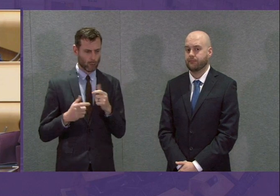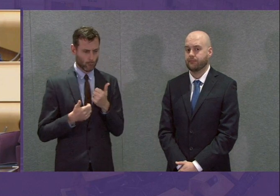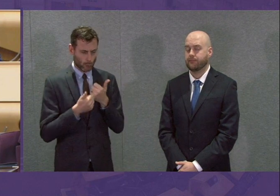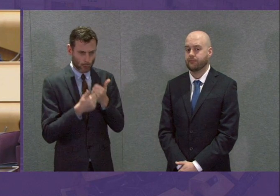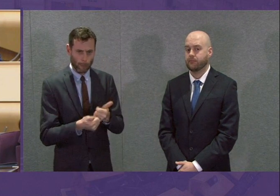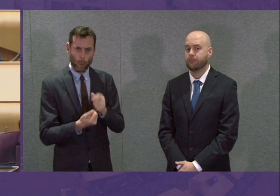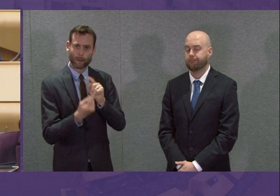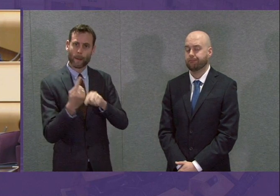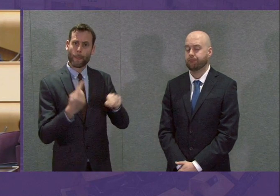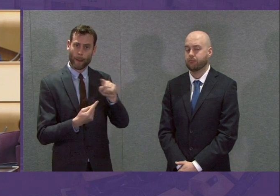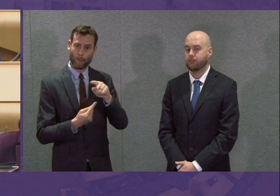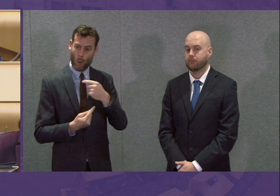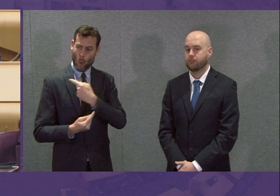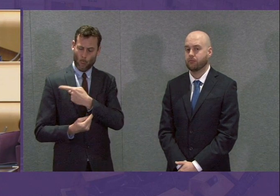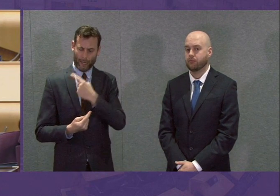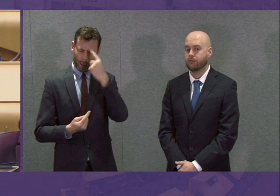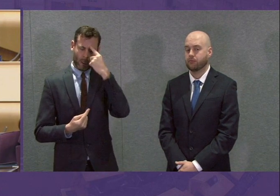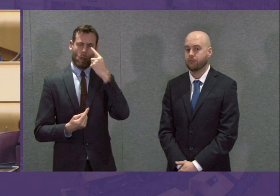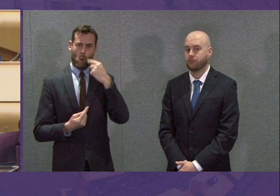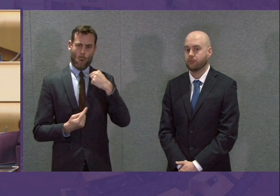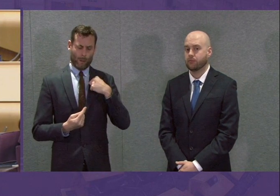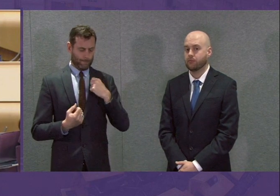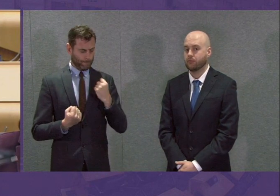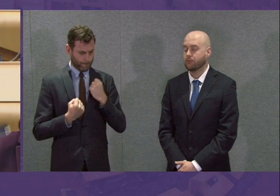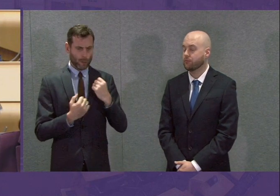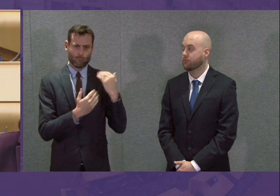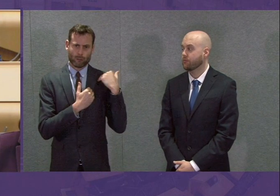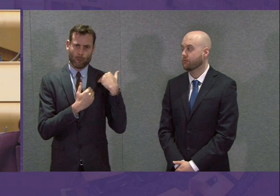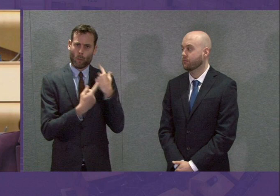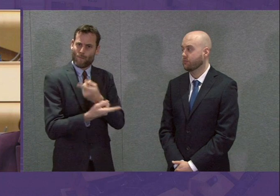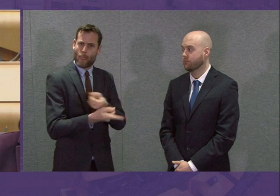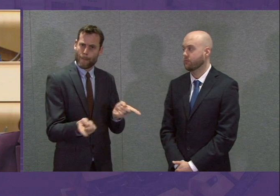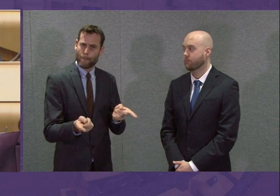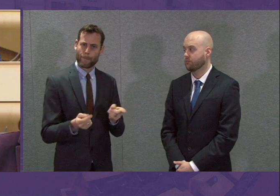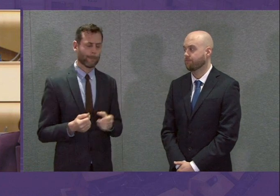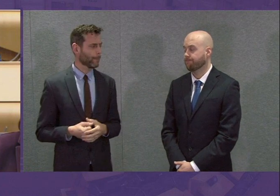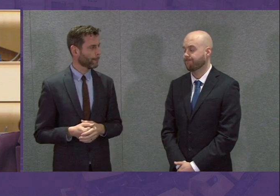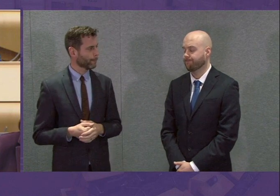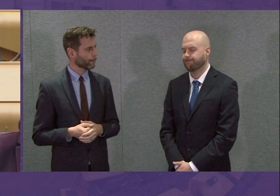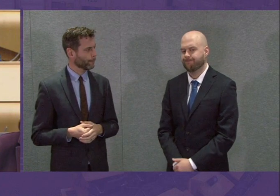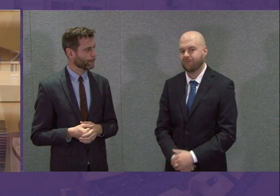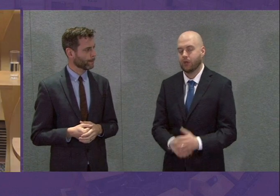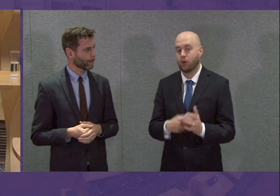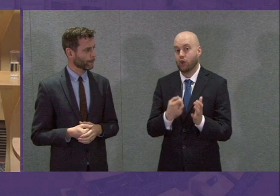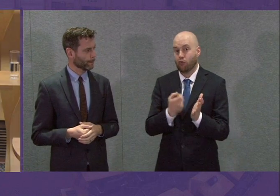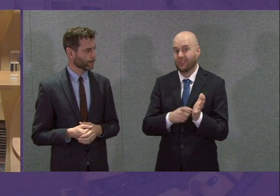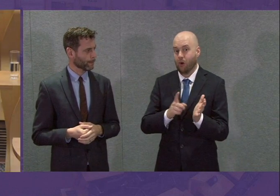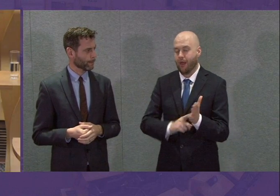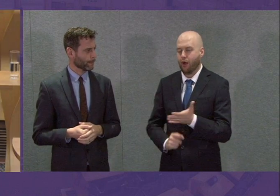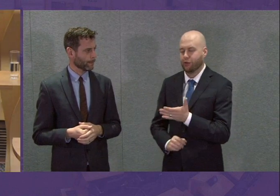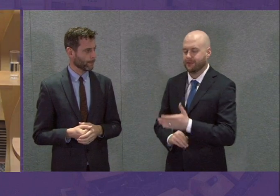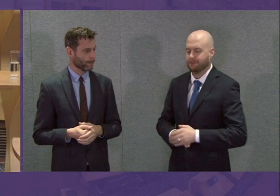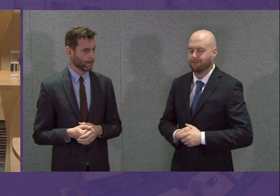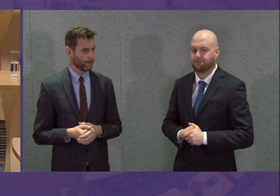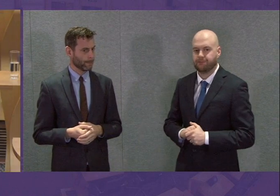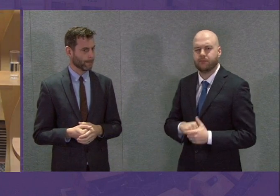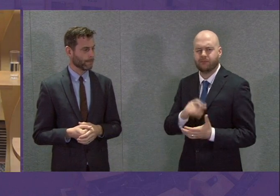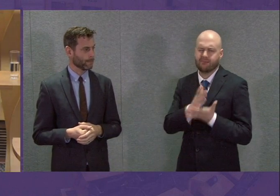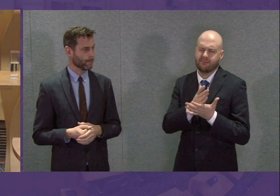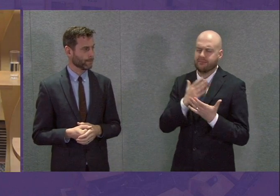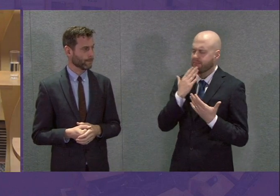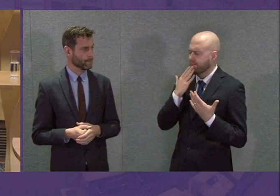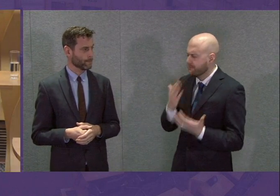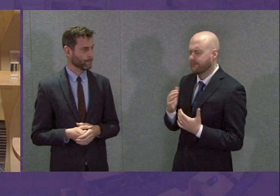is a responsibility I treat with the utmost seriousness. Richard Leonard. Can I thank the First Minister for that answer?